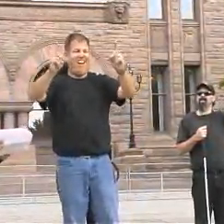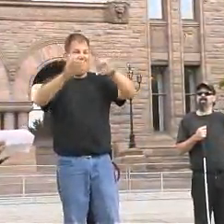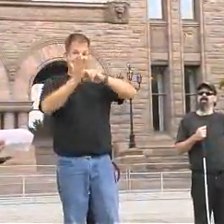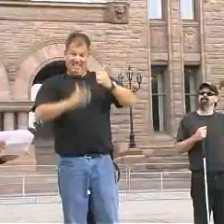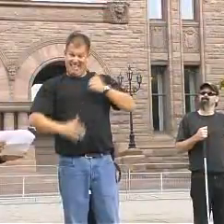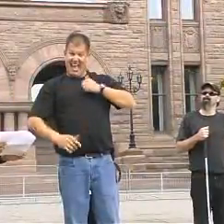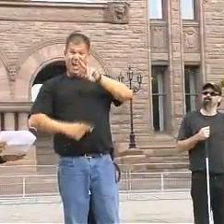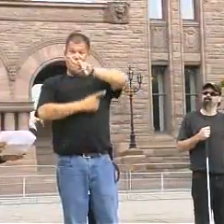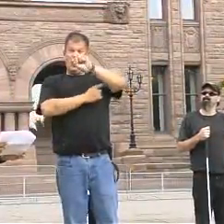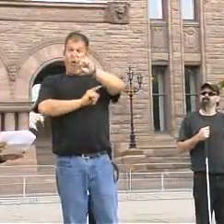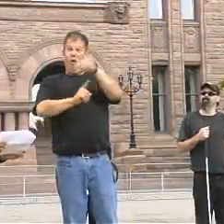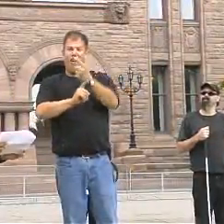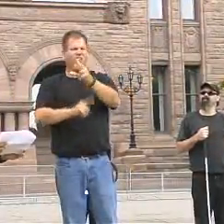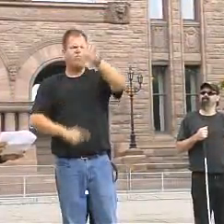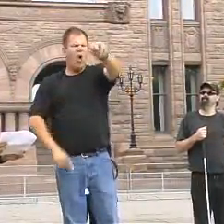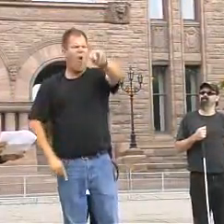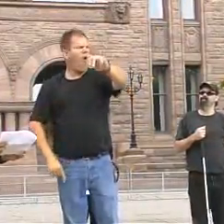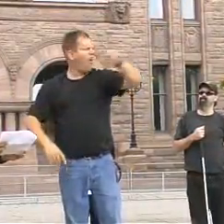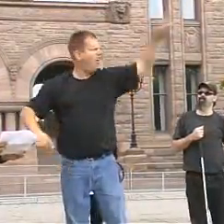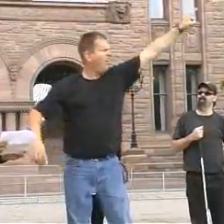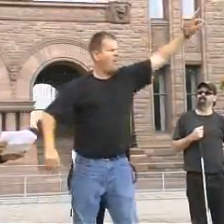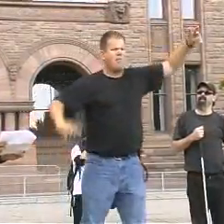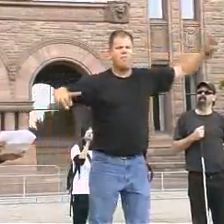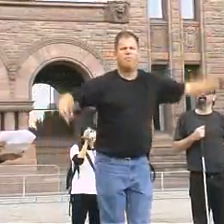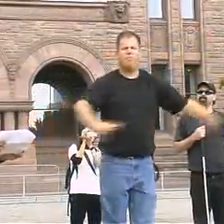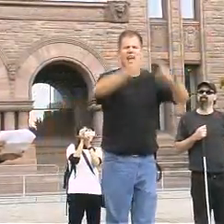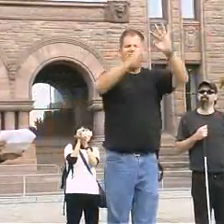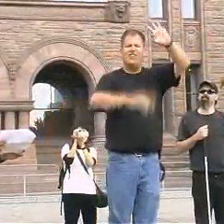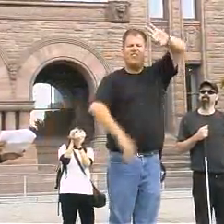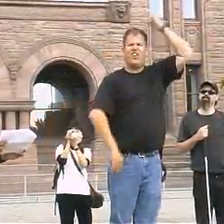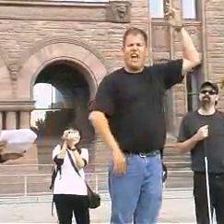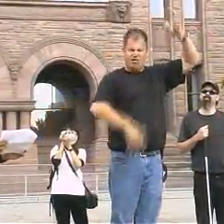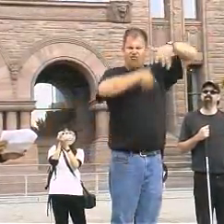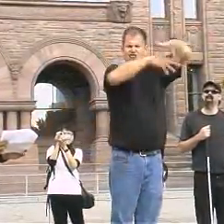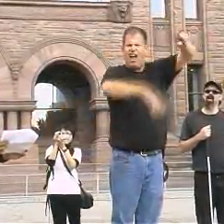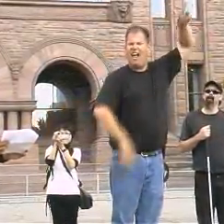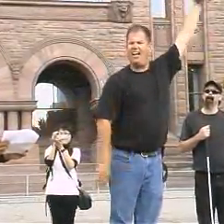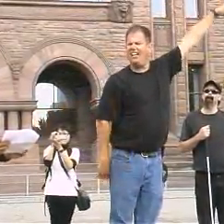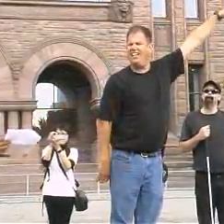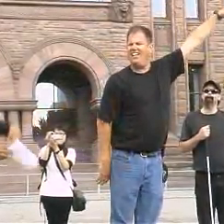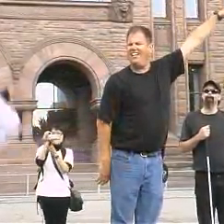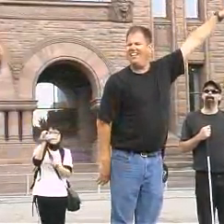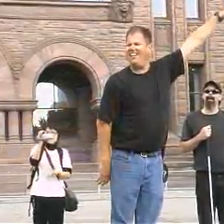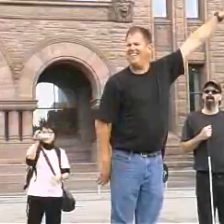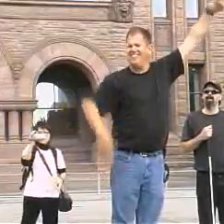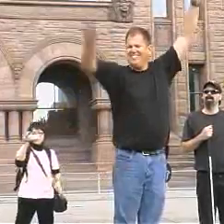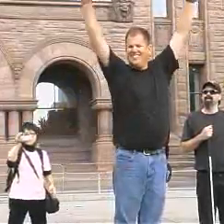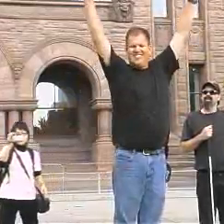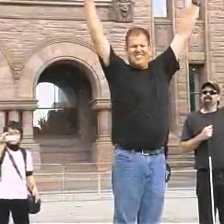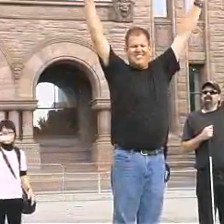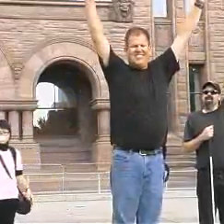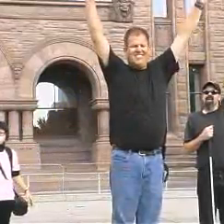In Washington, D.C. as well. And these are not only happening in North America, but there's rallies happening in France.